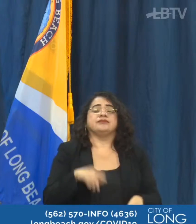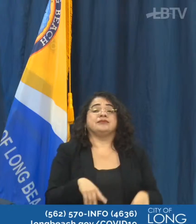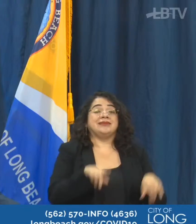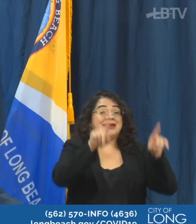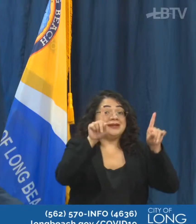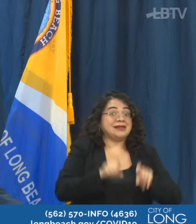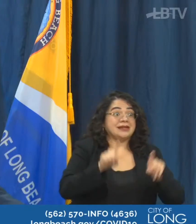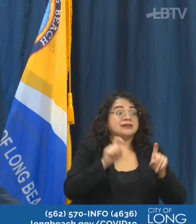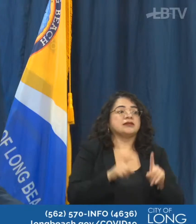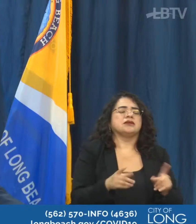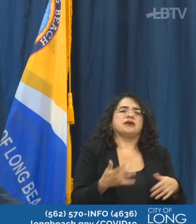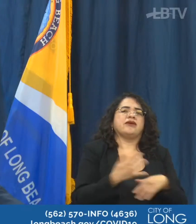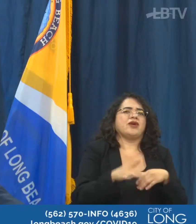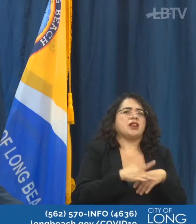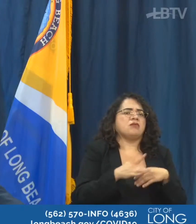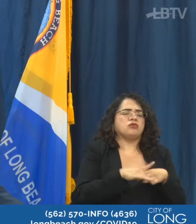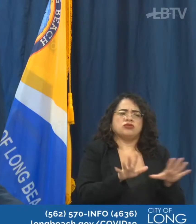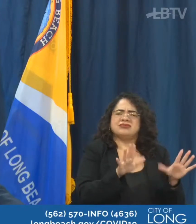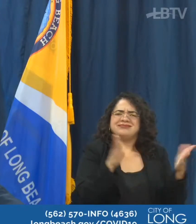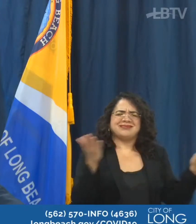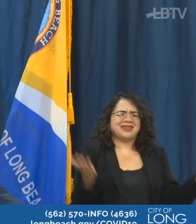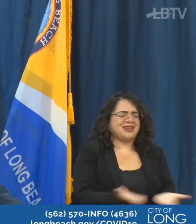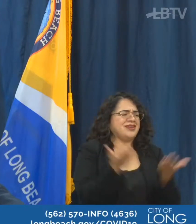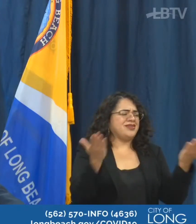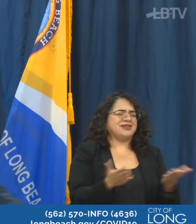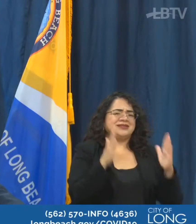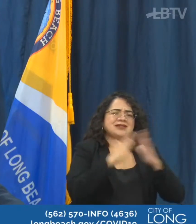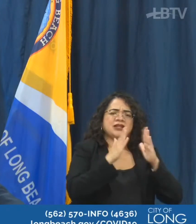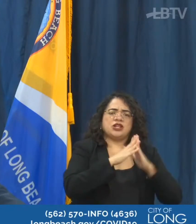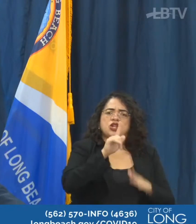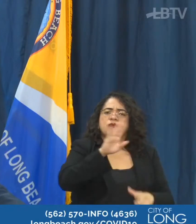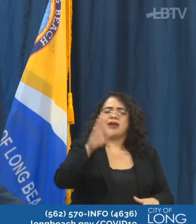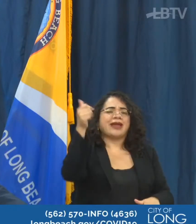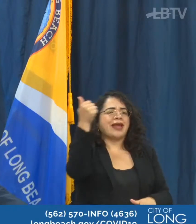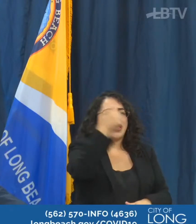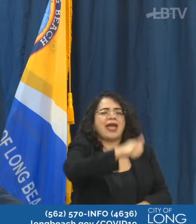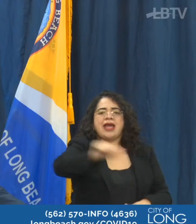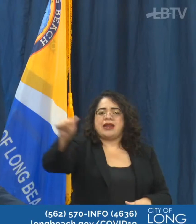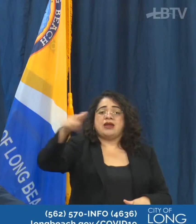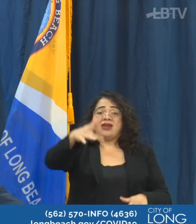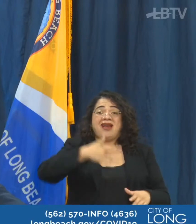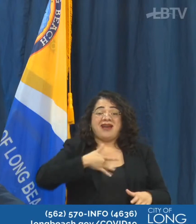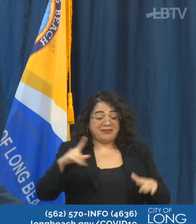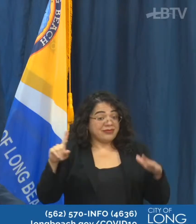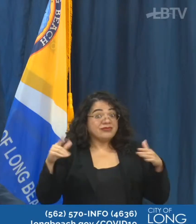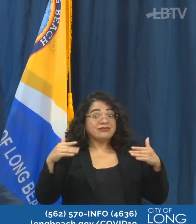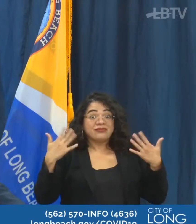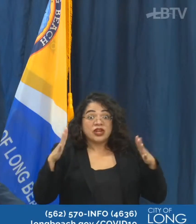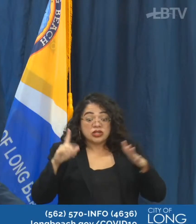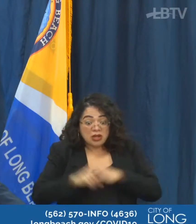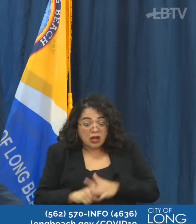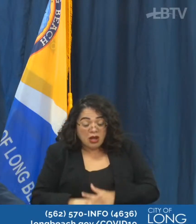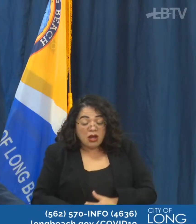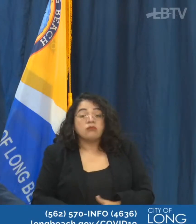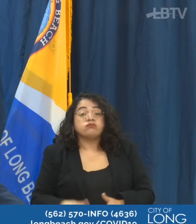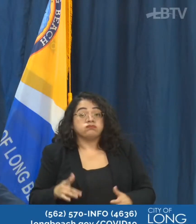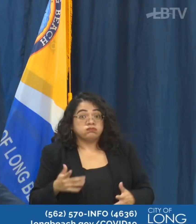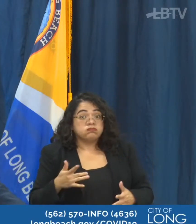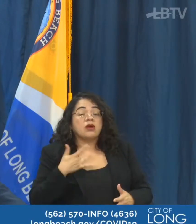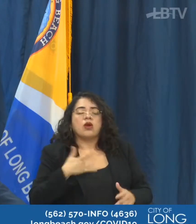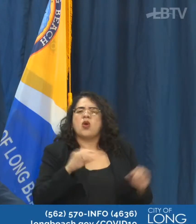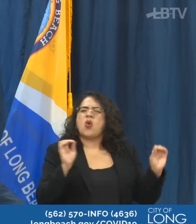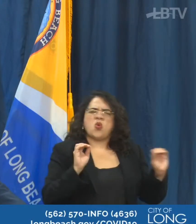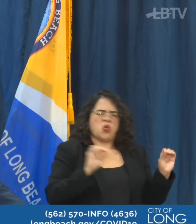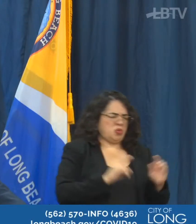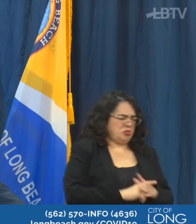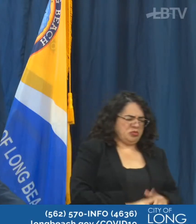expand in Long Beach. Remember, if you're anyone can get a test in Long Beach, whether you have symptoms or that you don't have symptoms, it's open